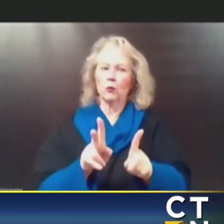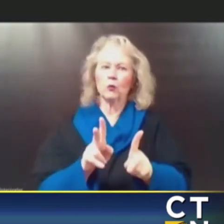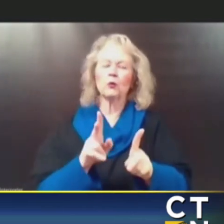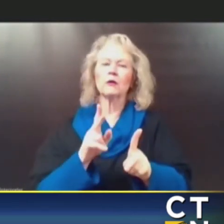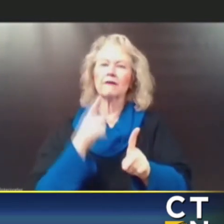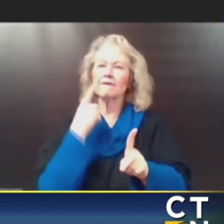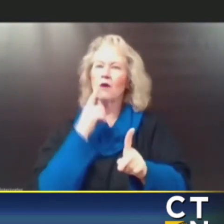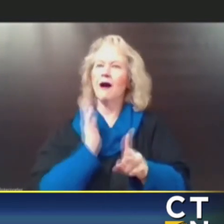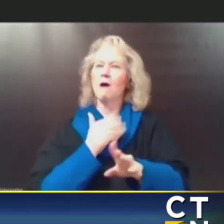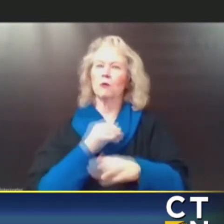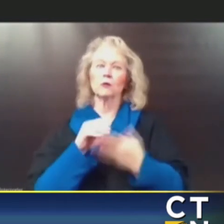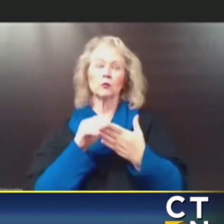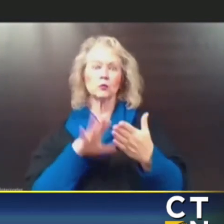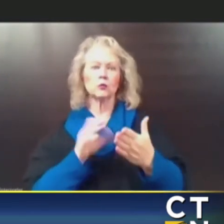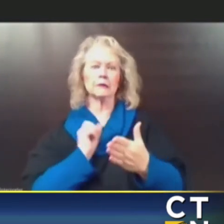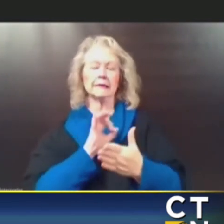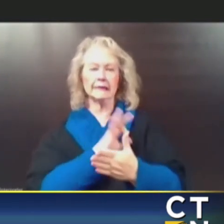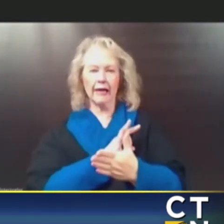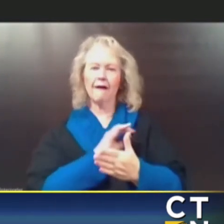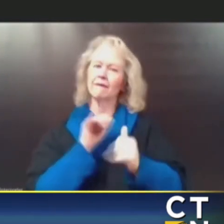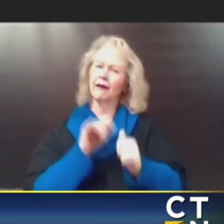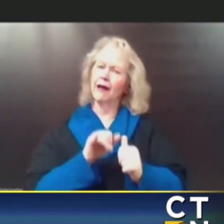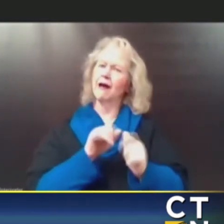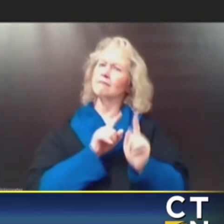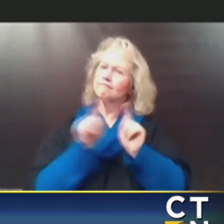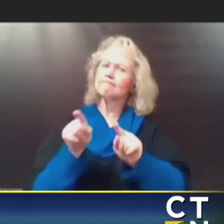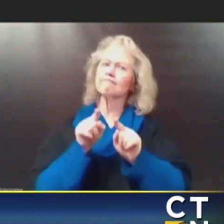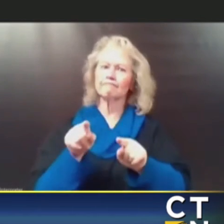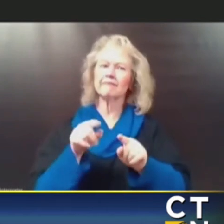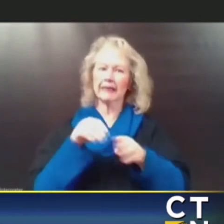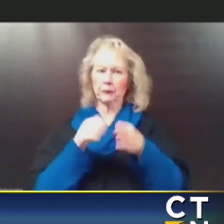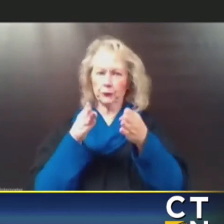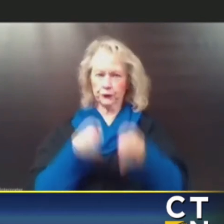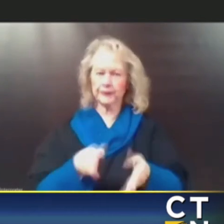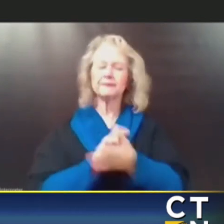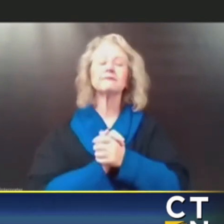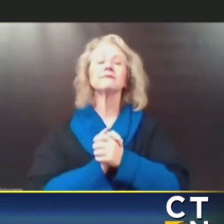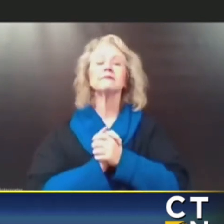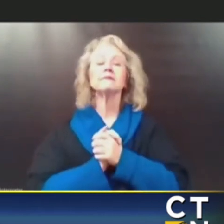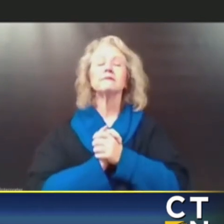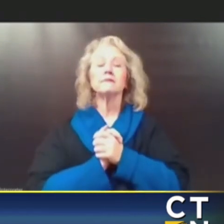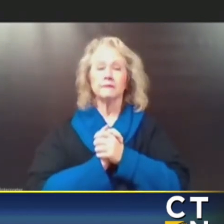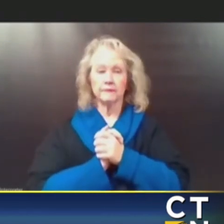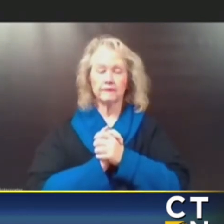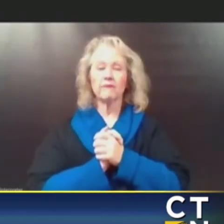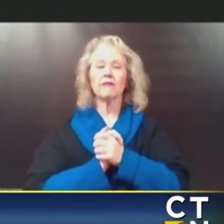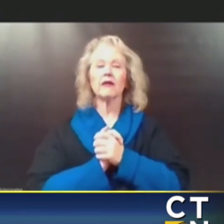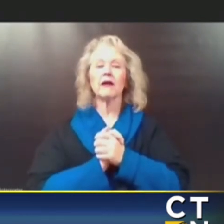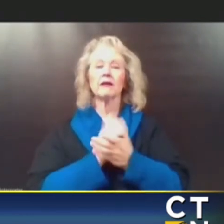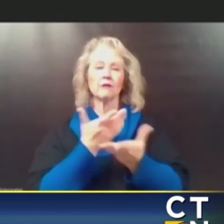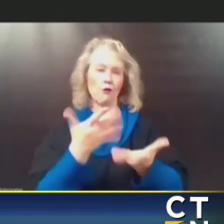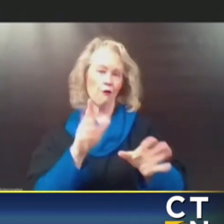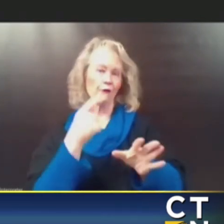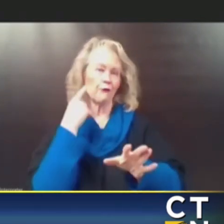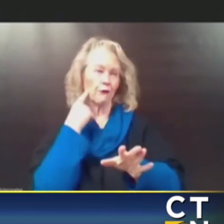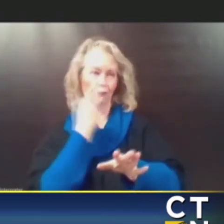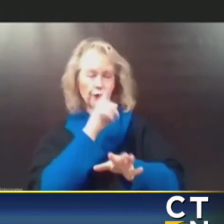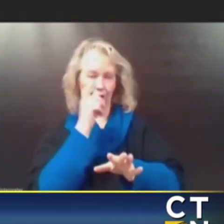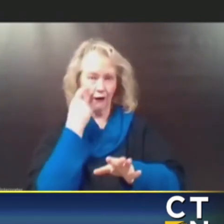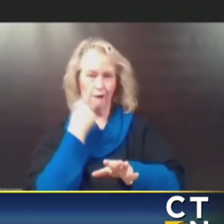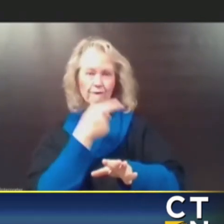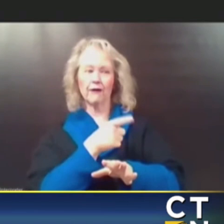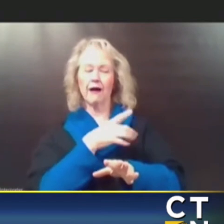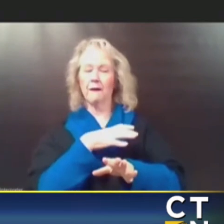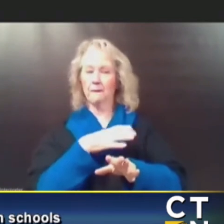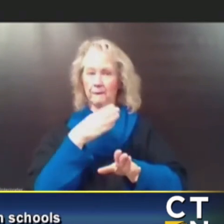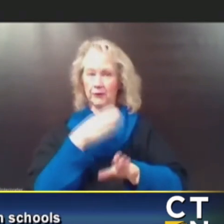are able to maintain in-person learning. So currently, as you heard from Commissioner Jatani and the Governor, I